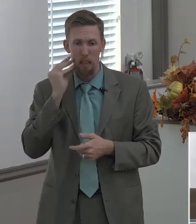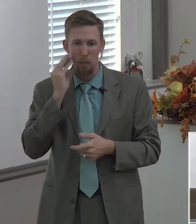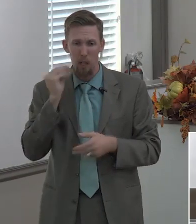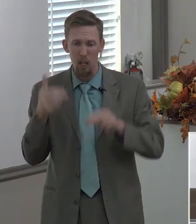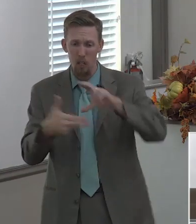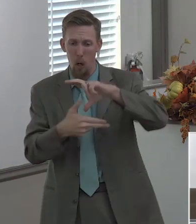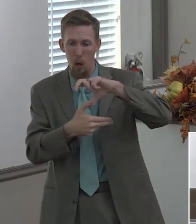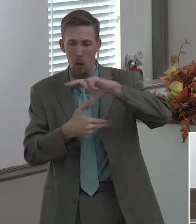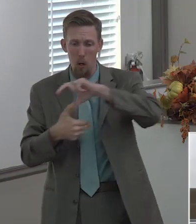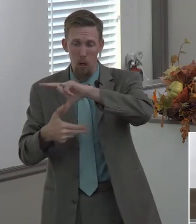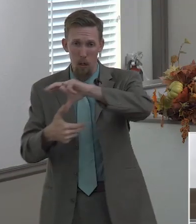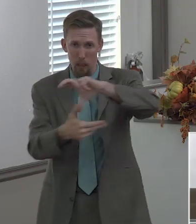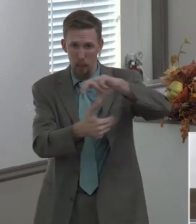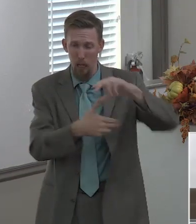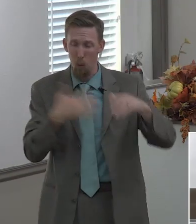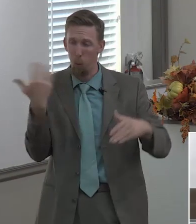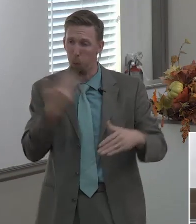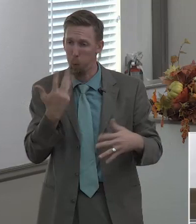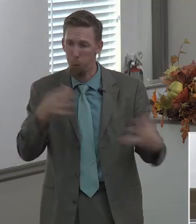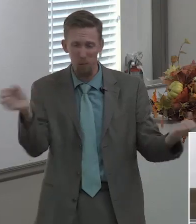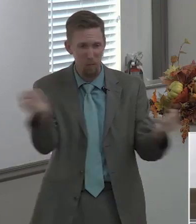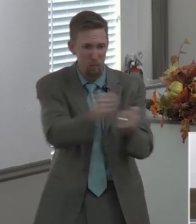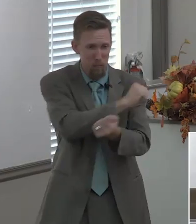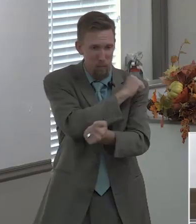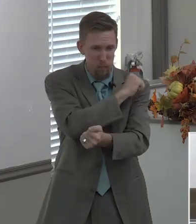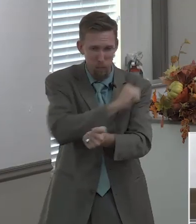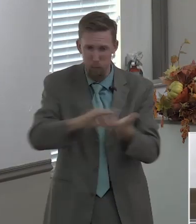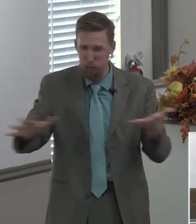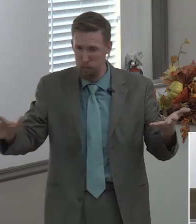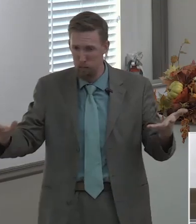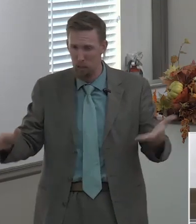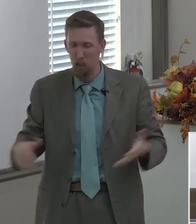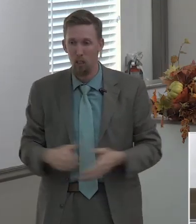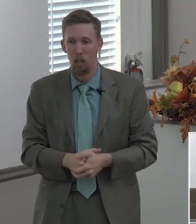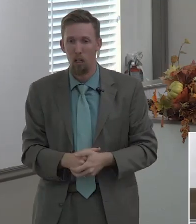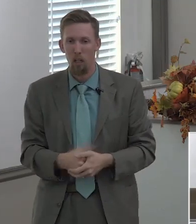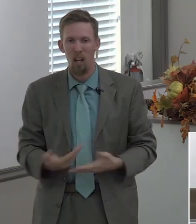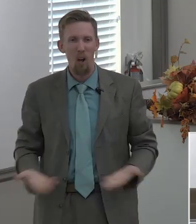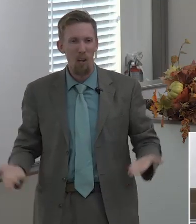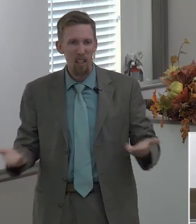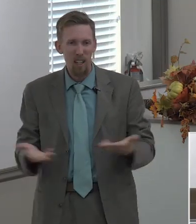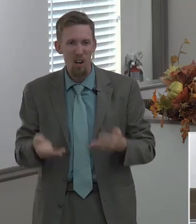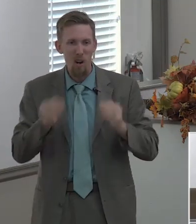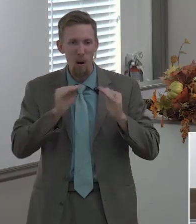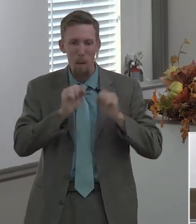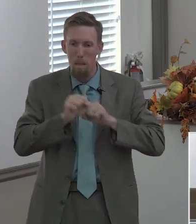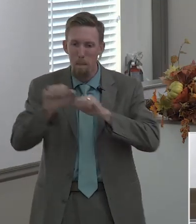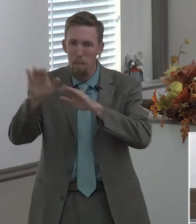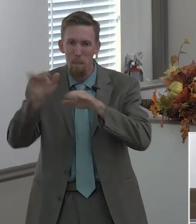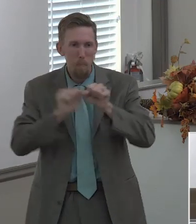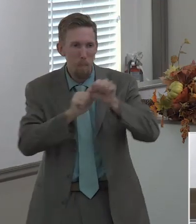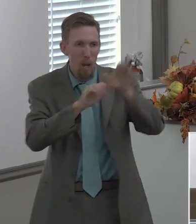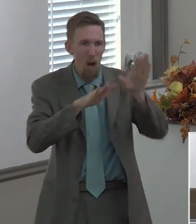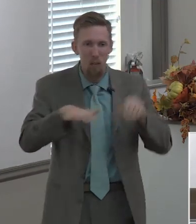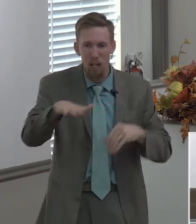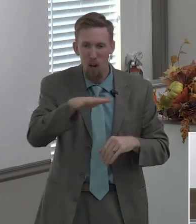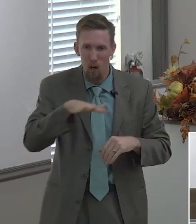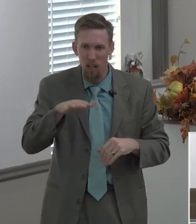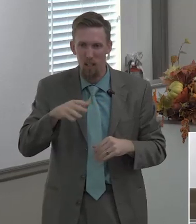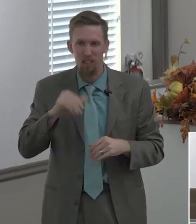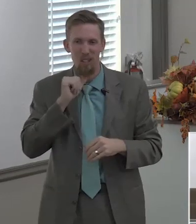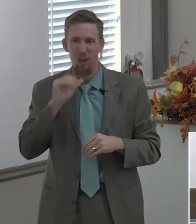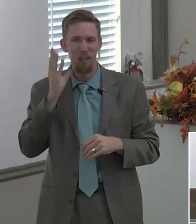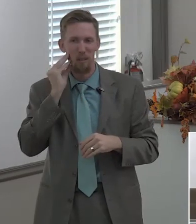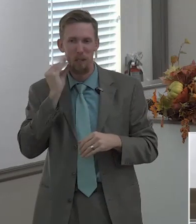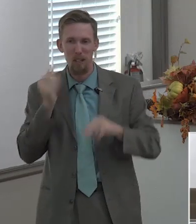devastation takes place you know those of us that live up here in the mountain area we don't experience hurricanes we experience other